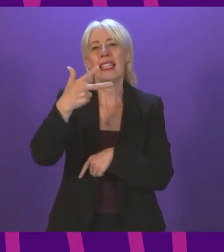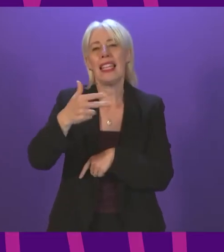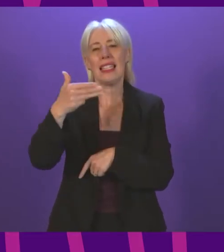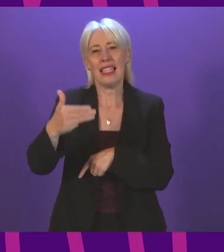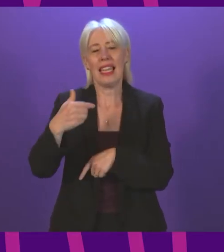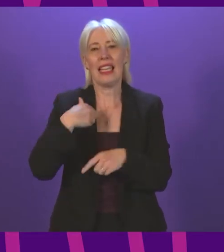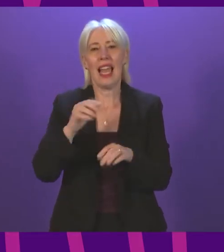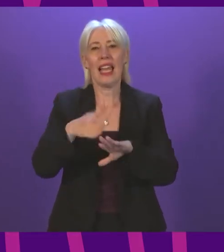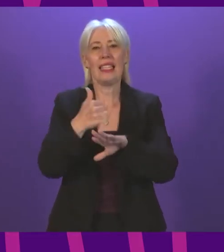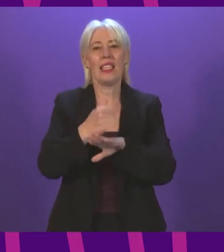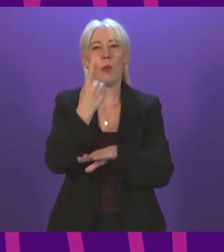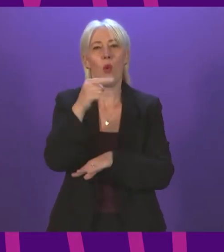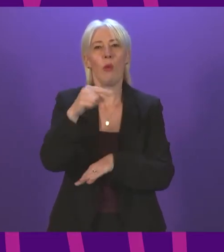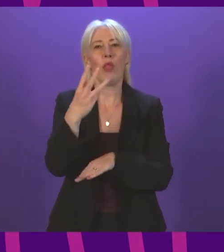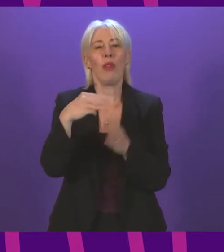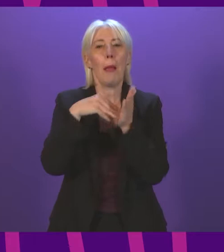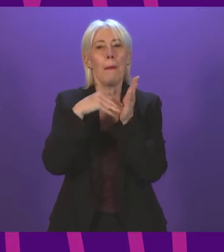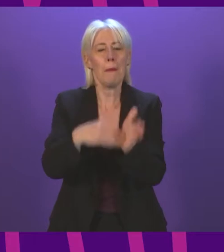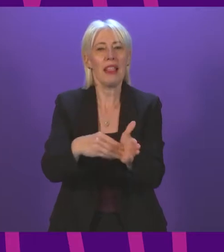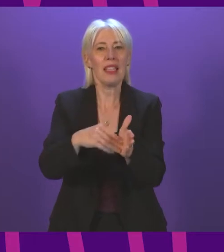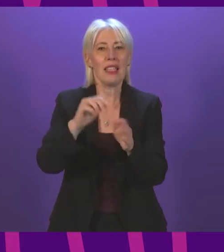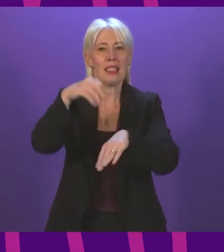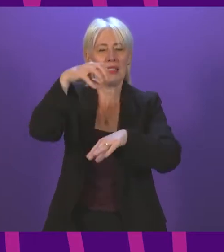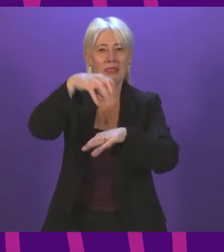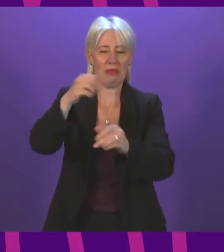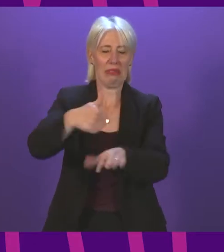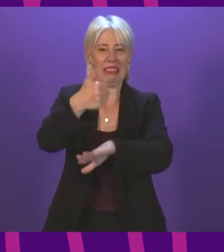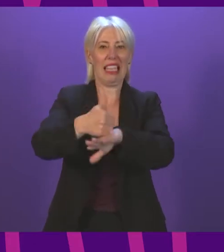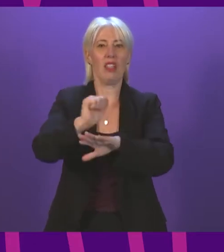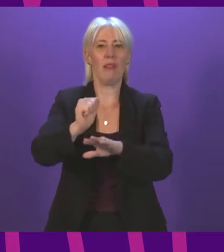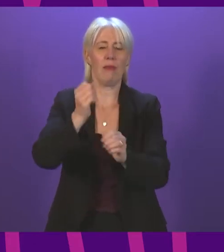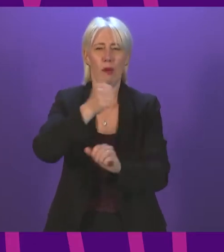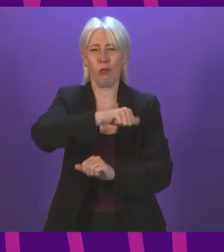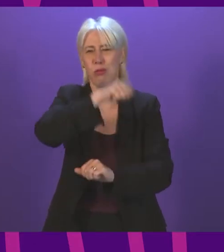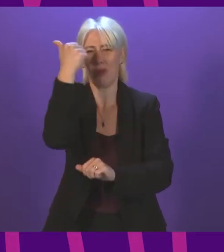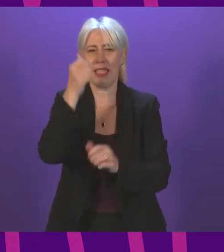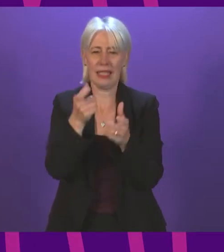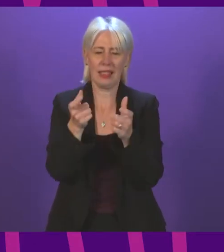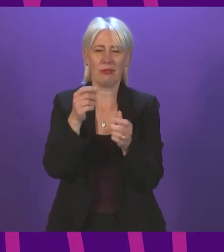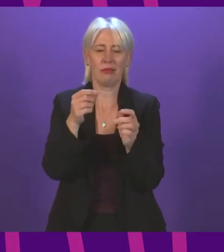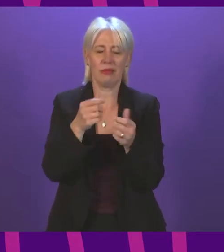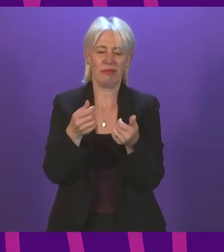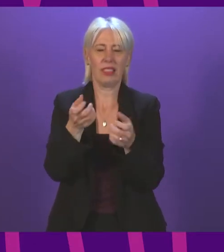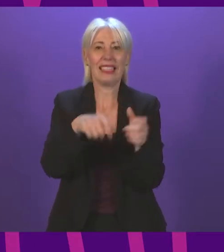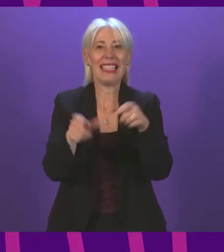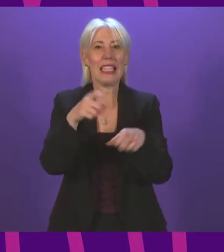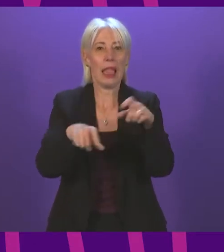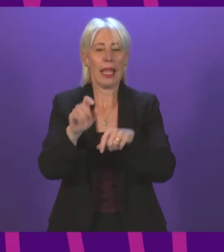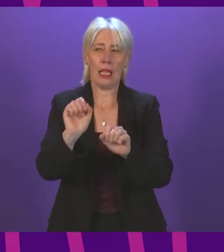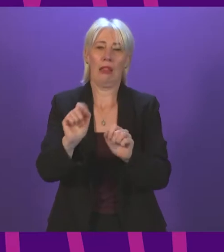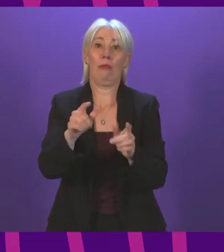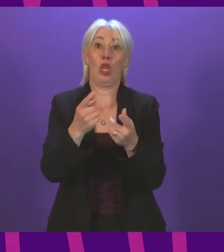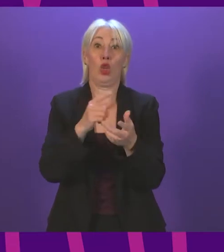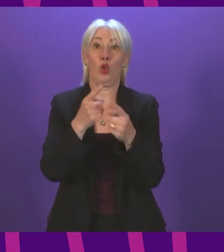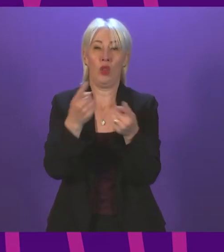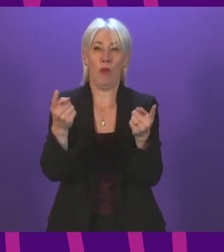.3 million international centre for brewing and distilling at the Heriot-Watt University. I started my